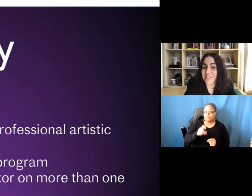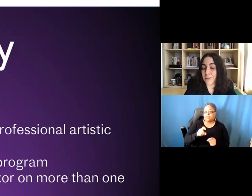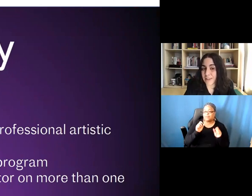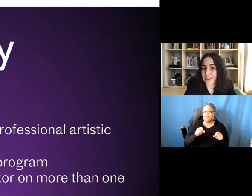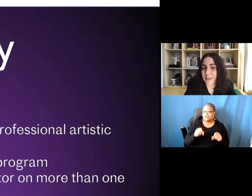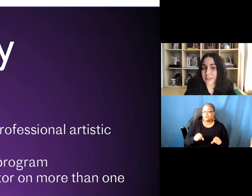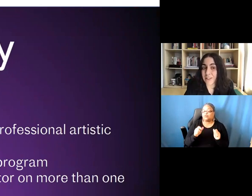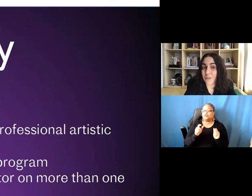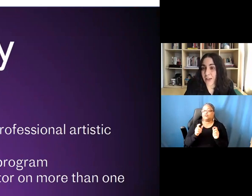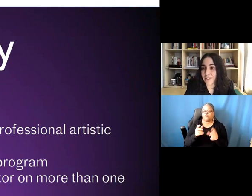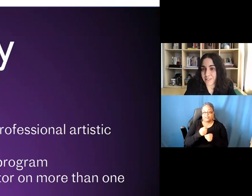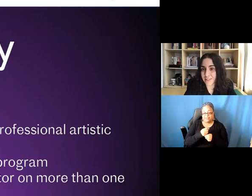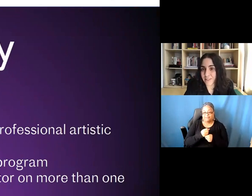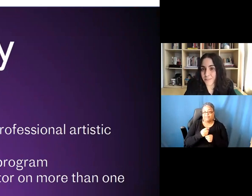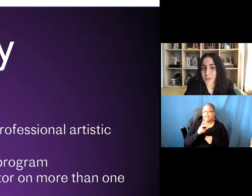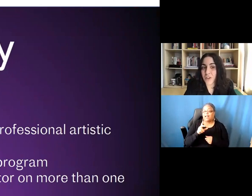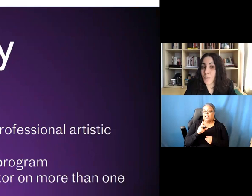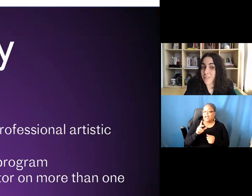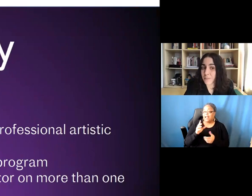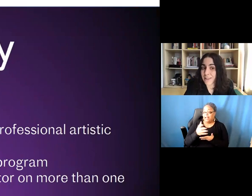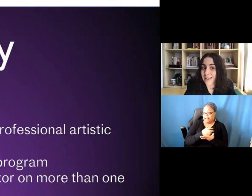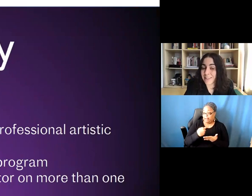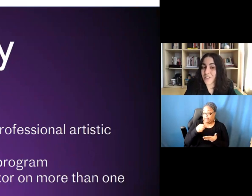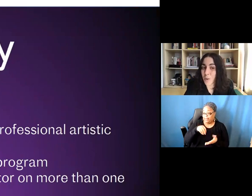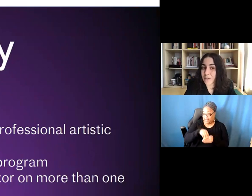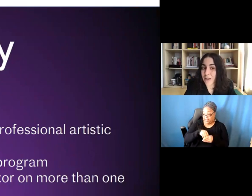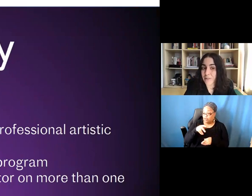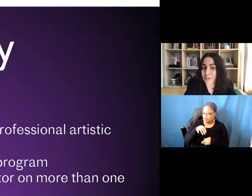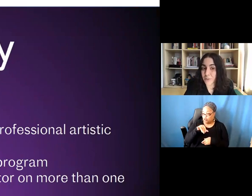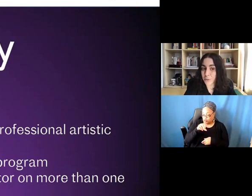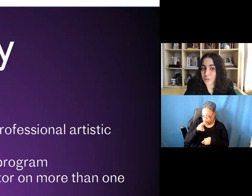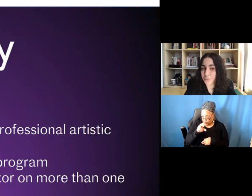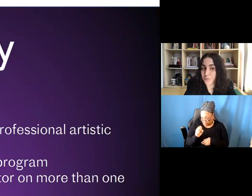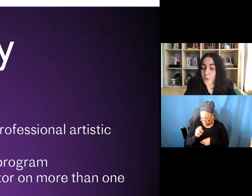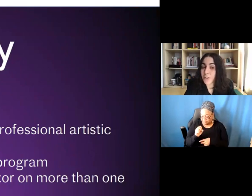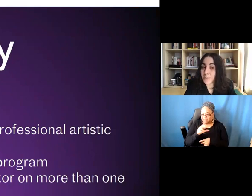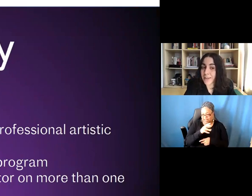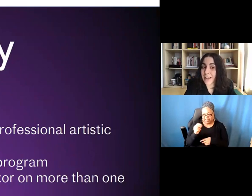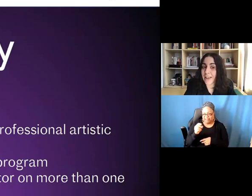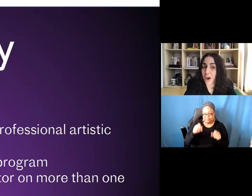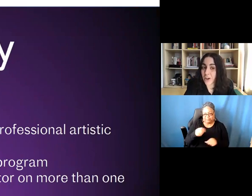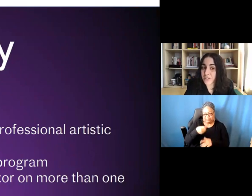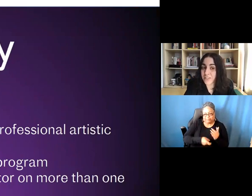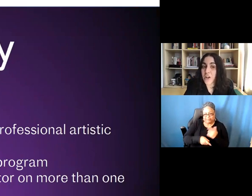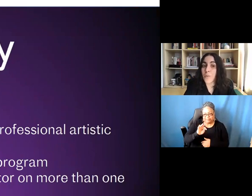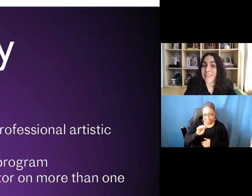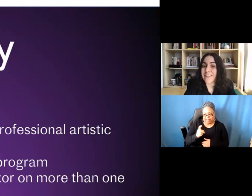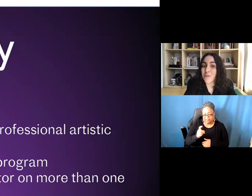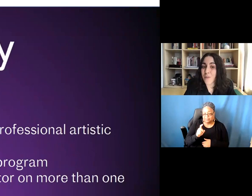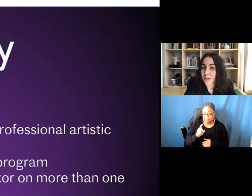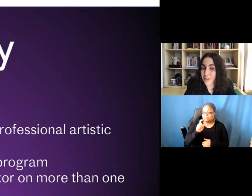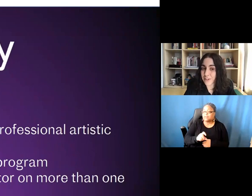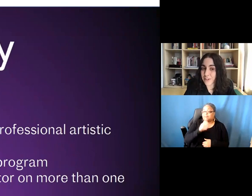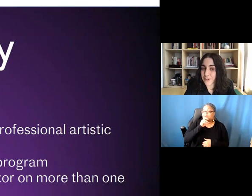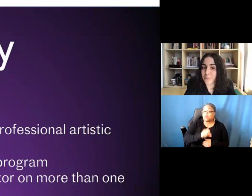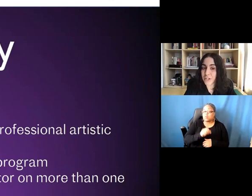taxable income in the United States. You must be at least 25 years old. You must be an artist with at least